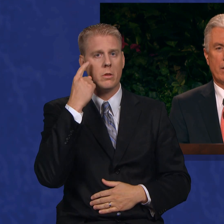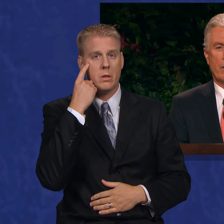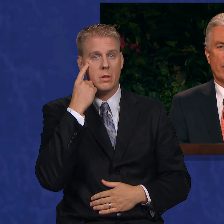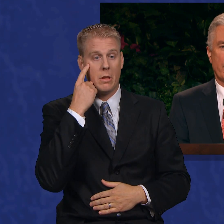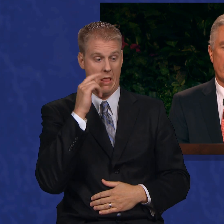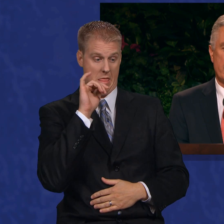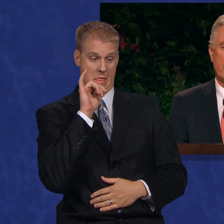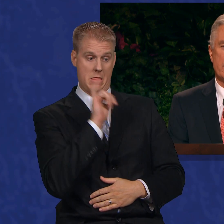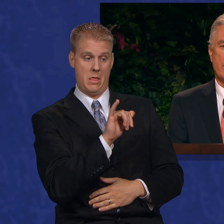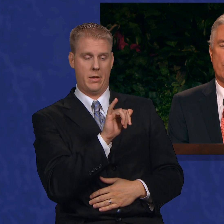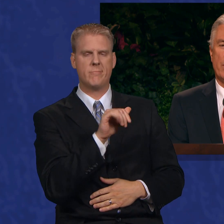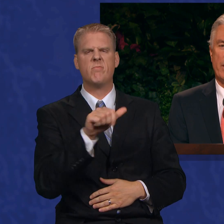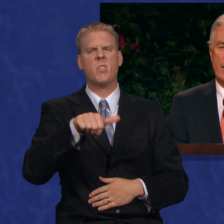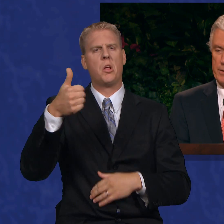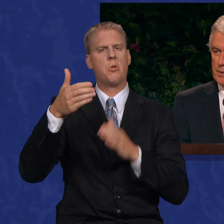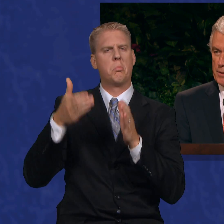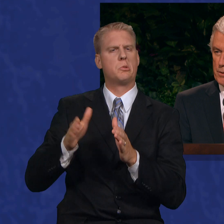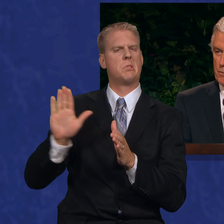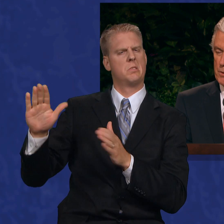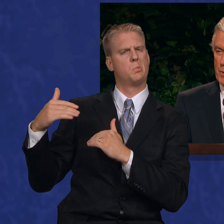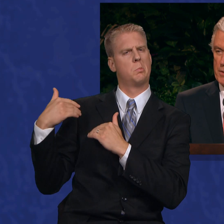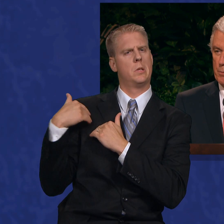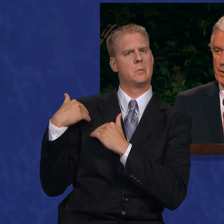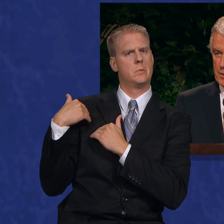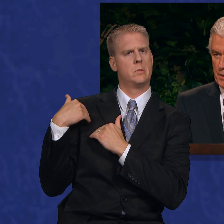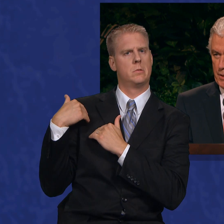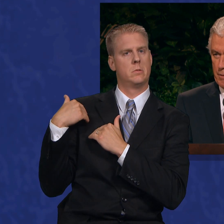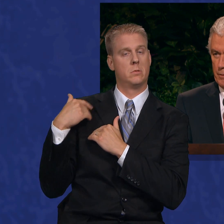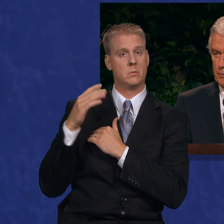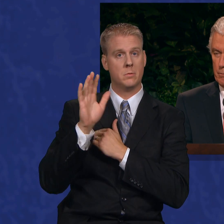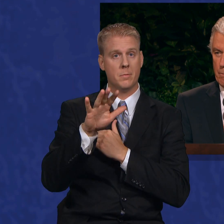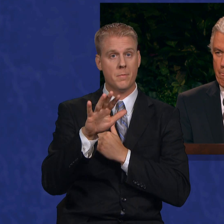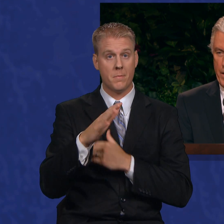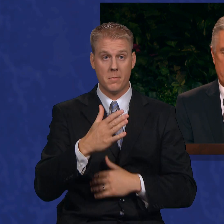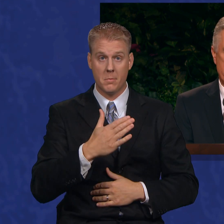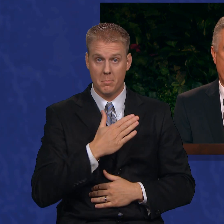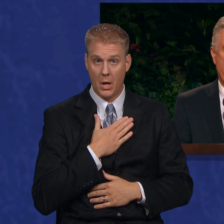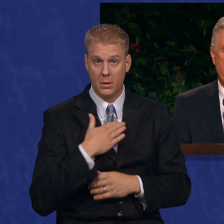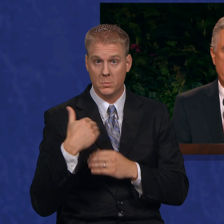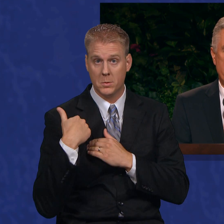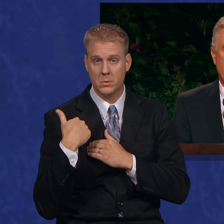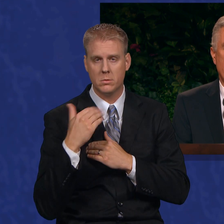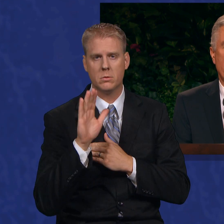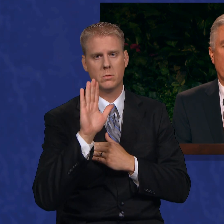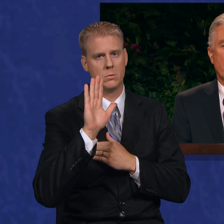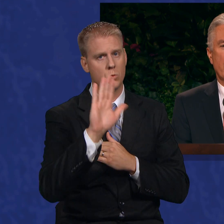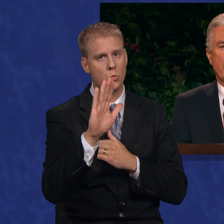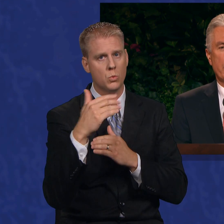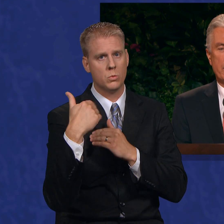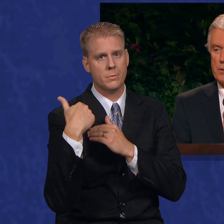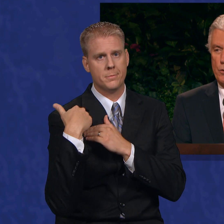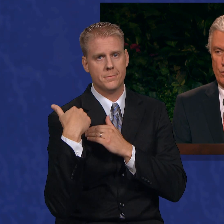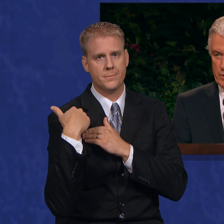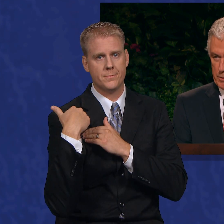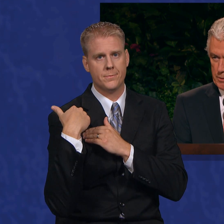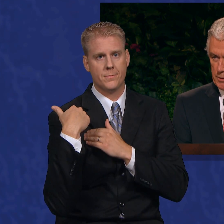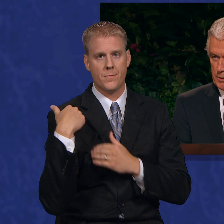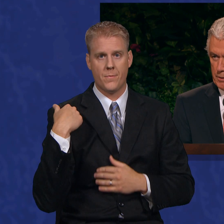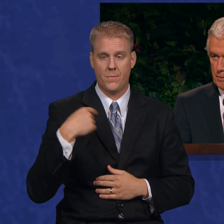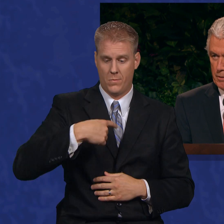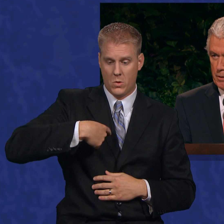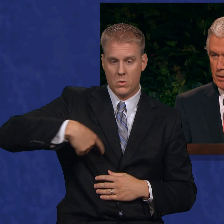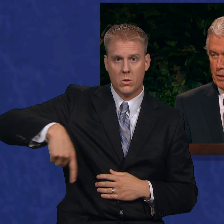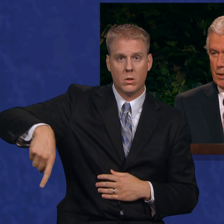that this is someone else's responsibility. It is mine, and it is yours.